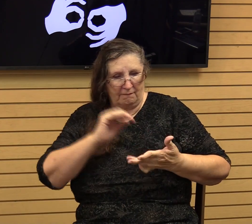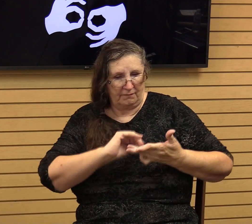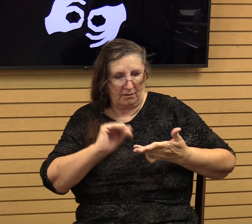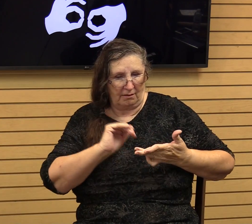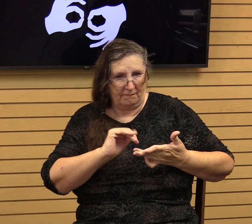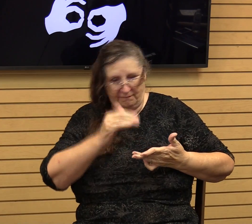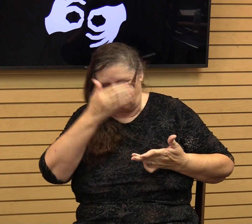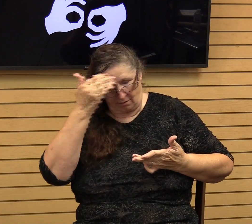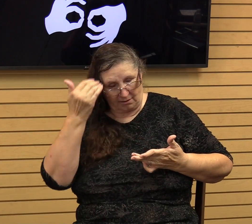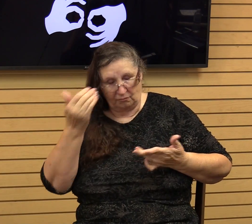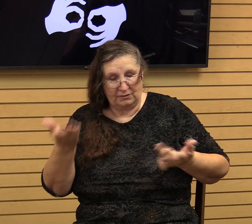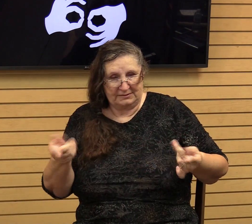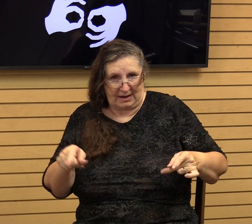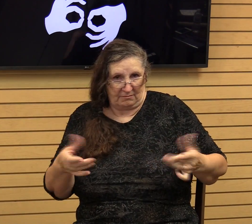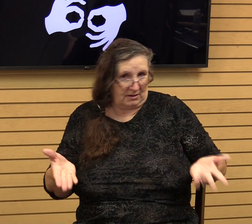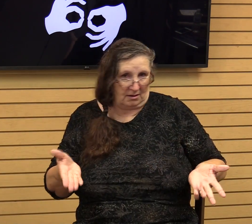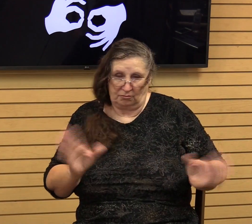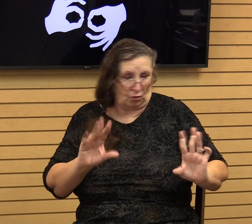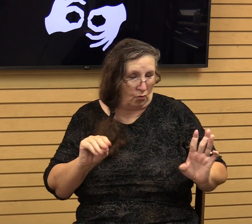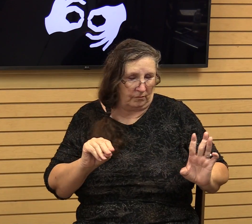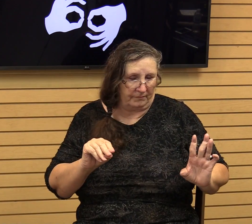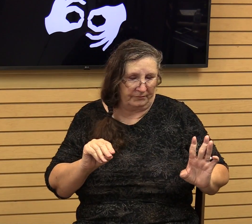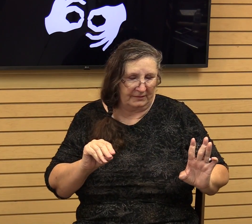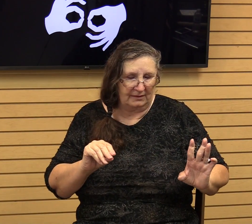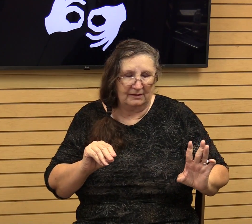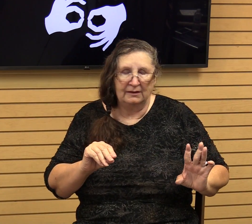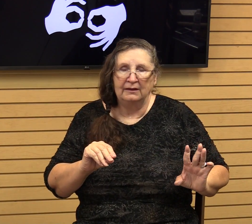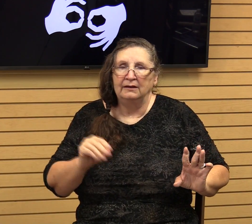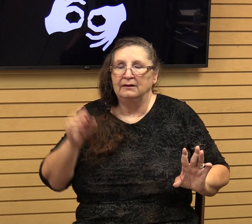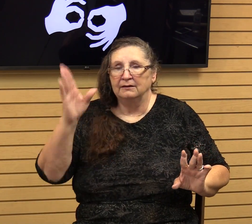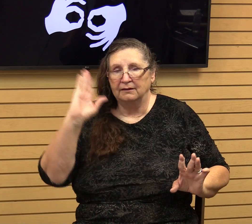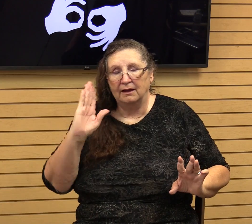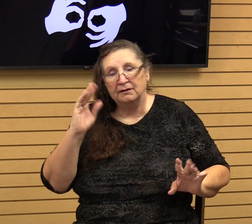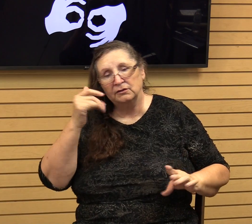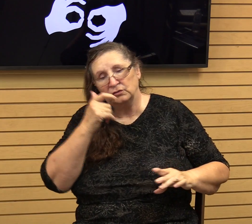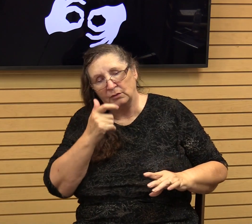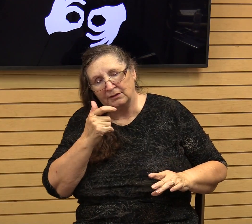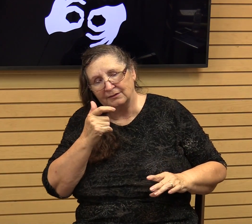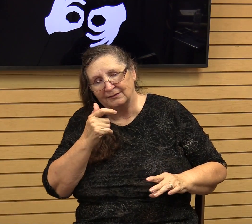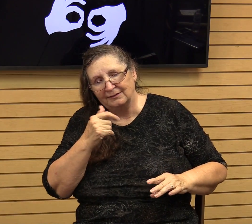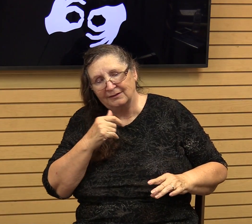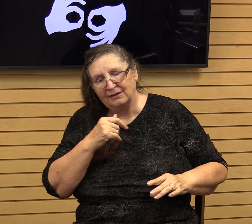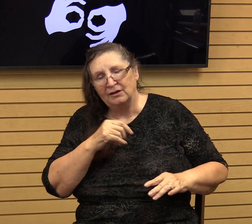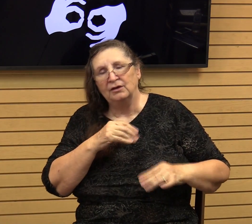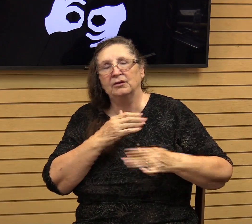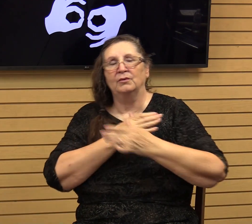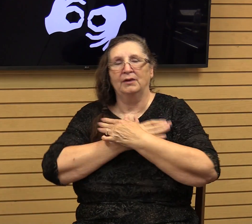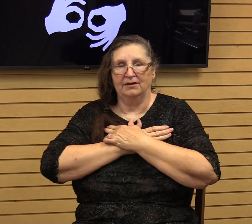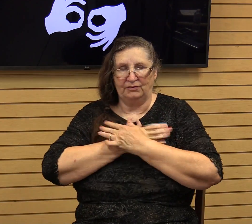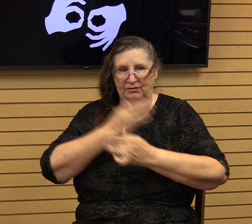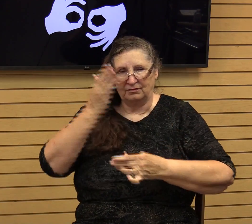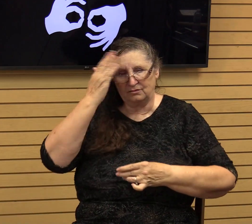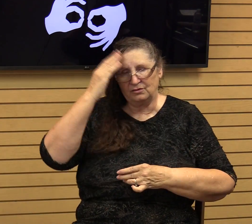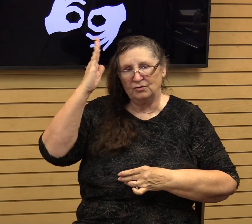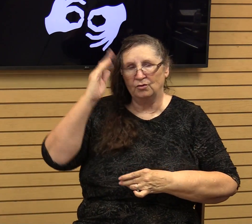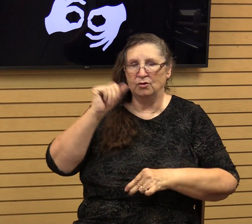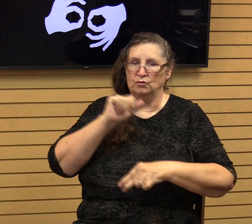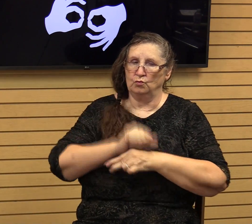happening down here. Not only is God watching, but you can rest knowing that God is working mightily behind the